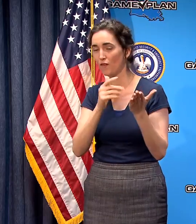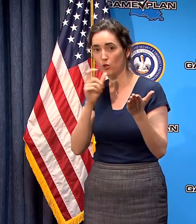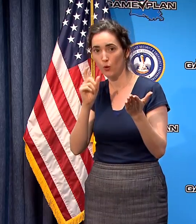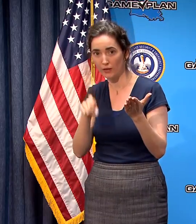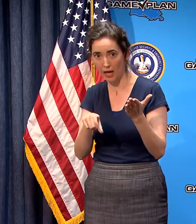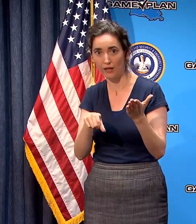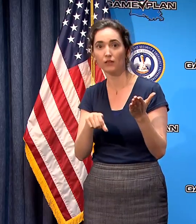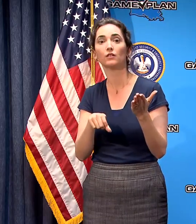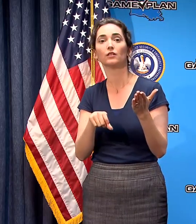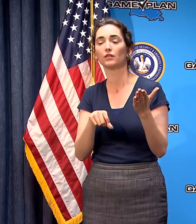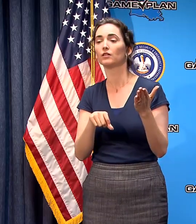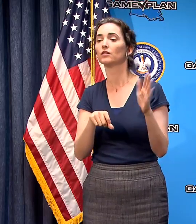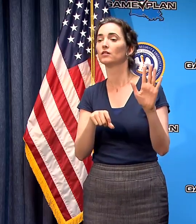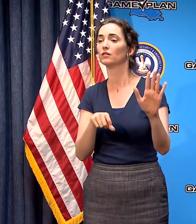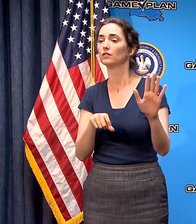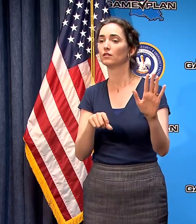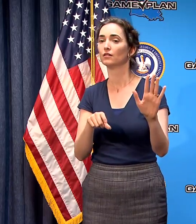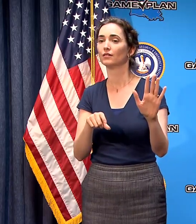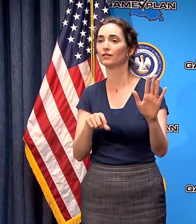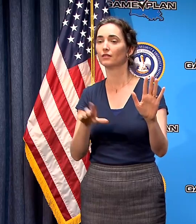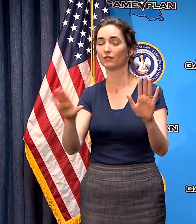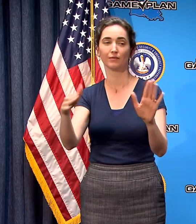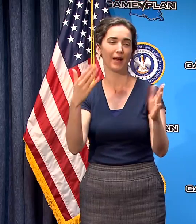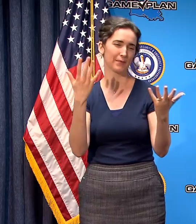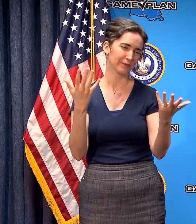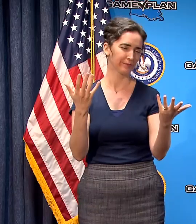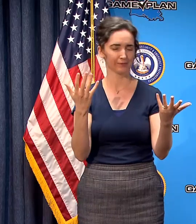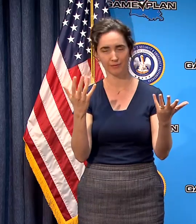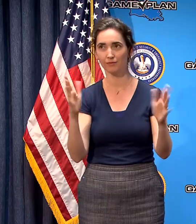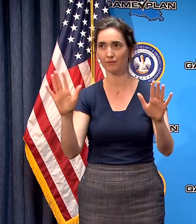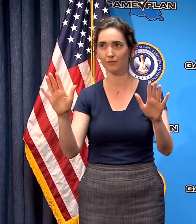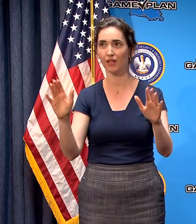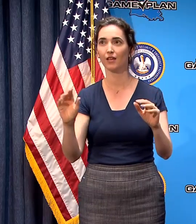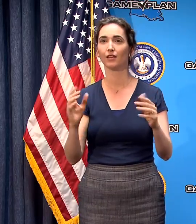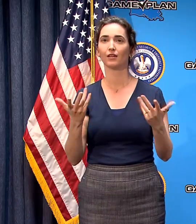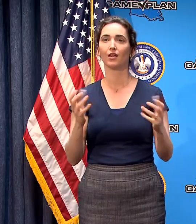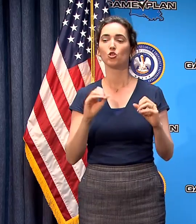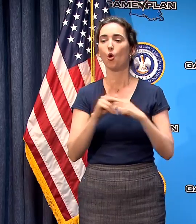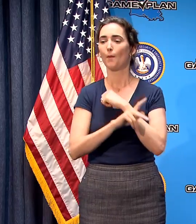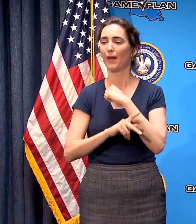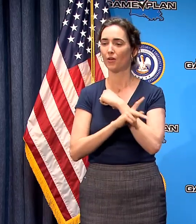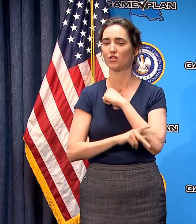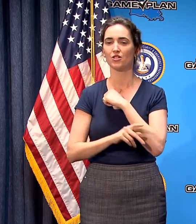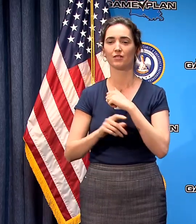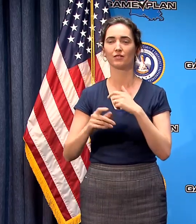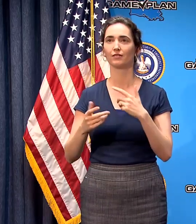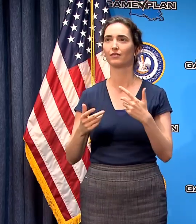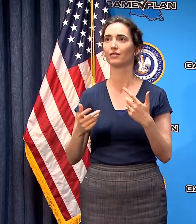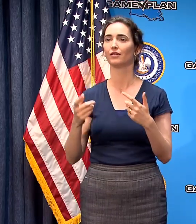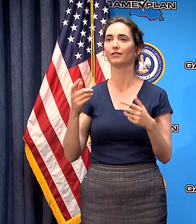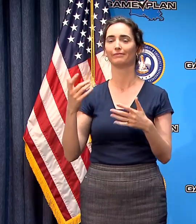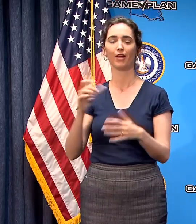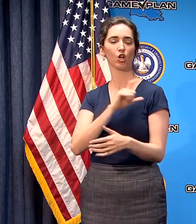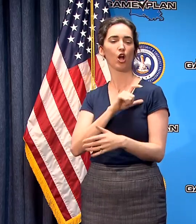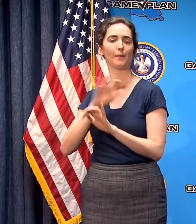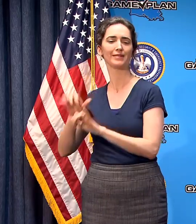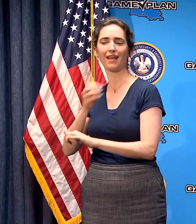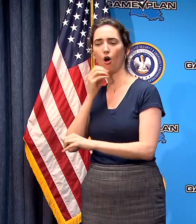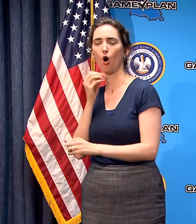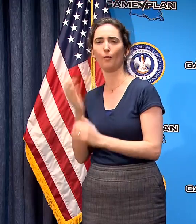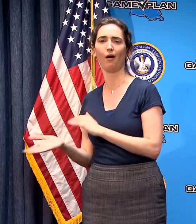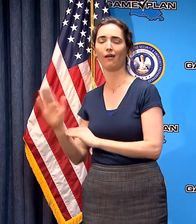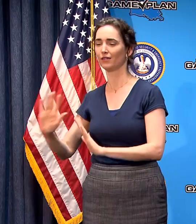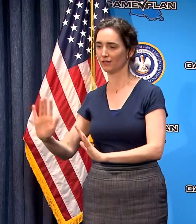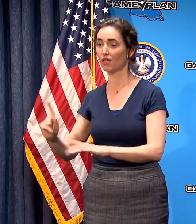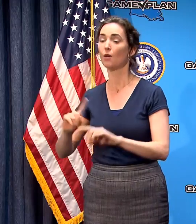to the degree that they currently do I mean no parish is going to go any period of time without having law enforcement on the street but if there's something they can